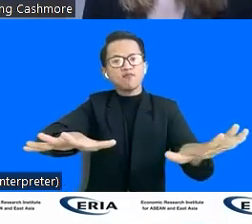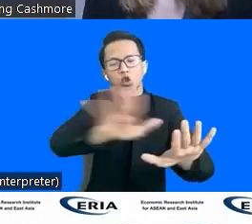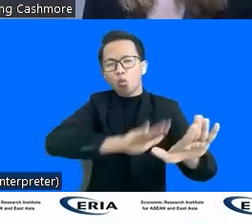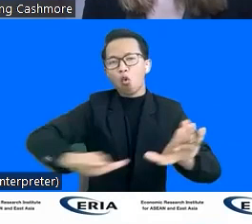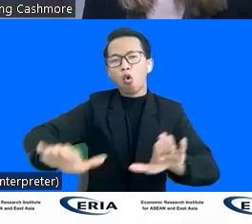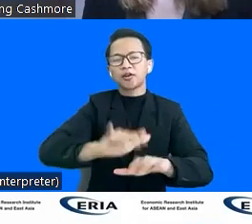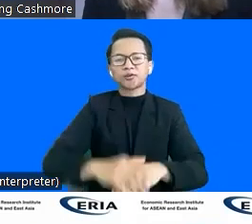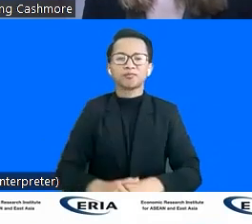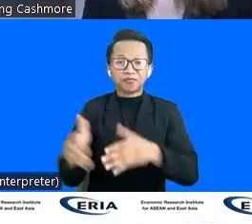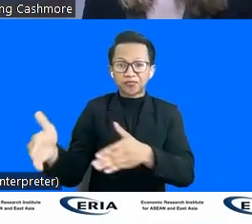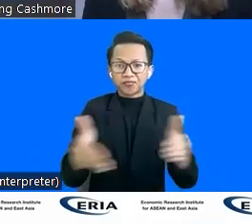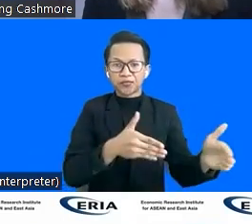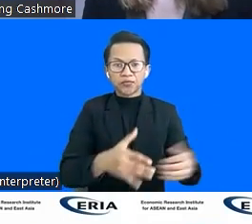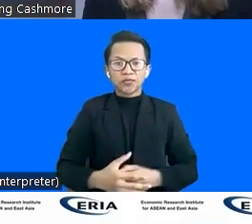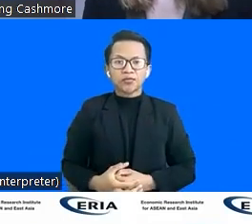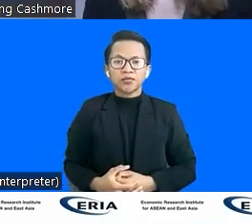go to the next slide.